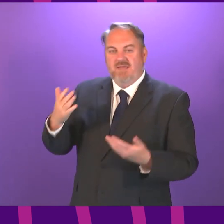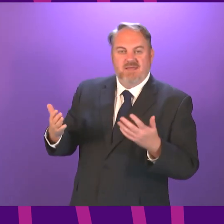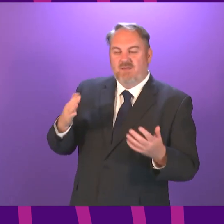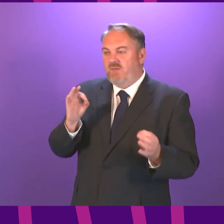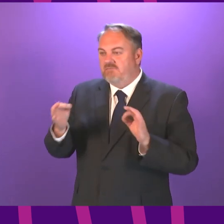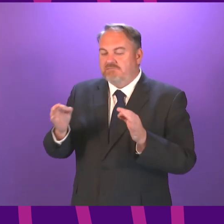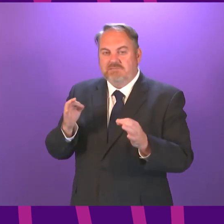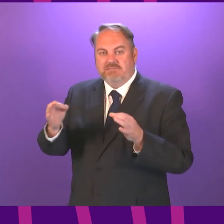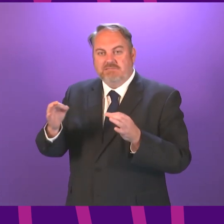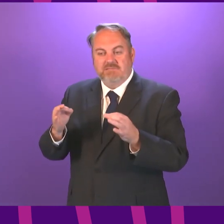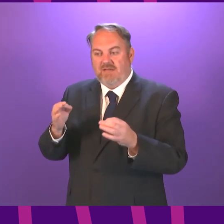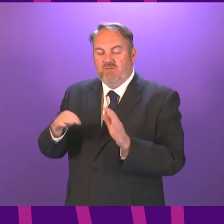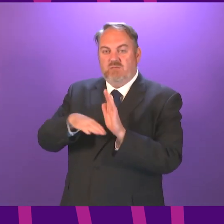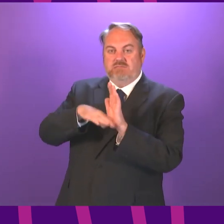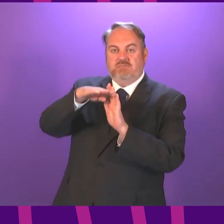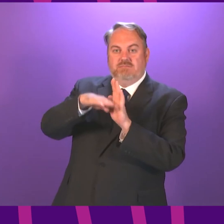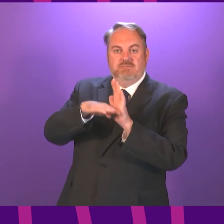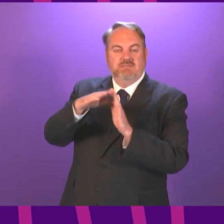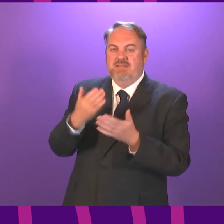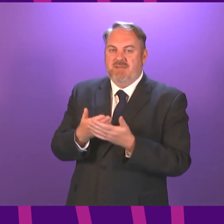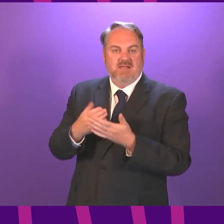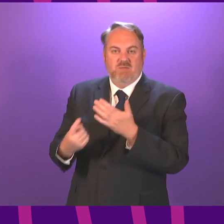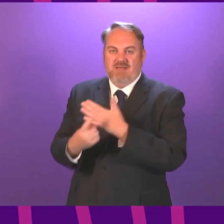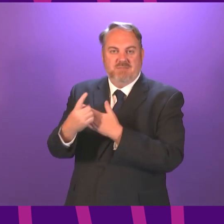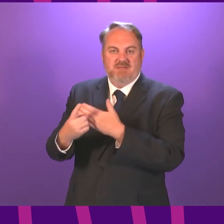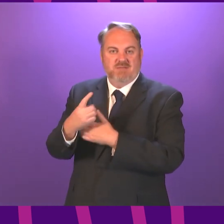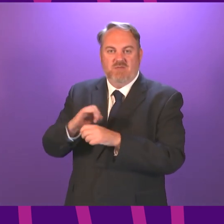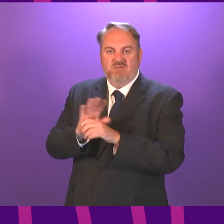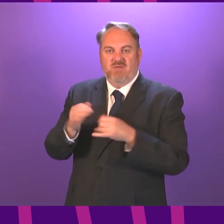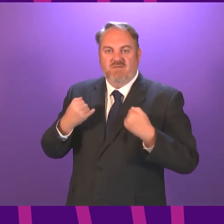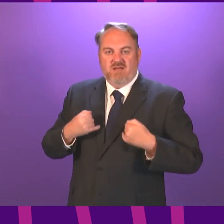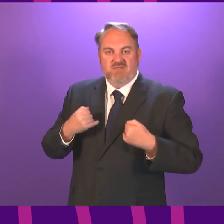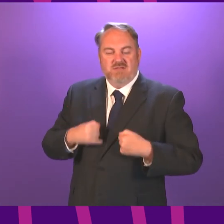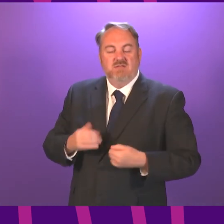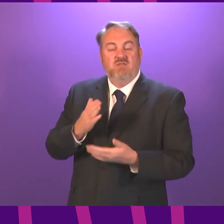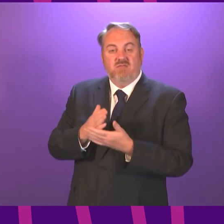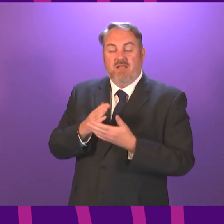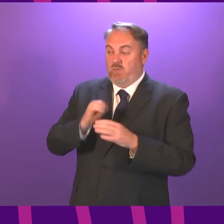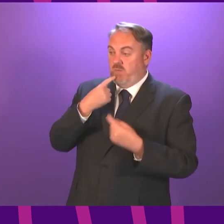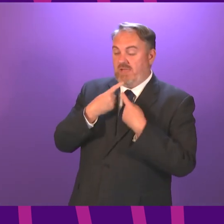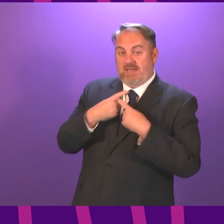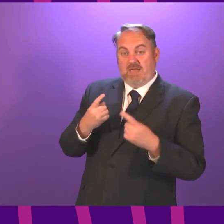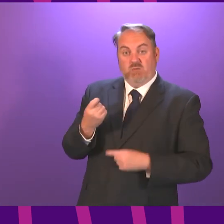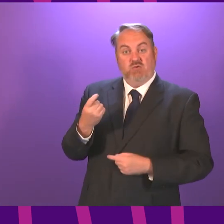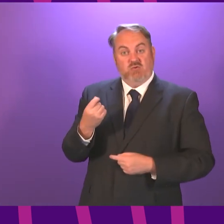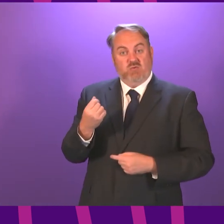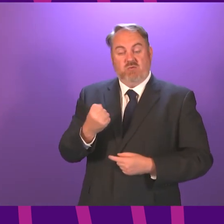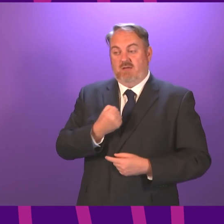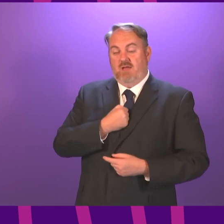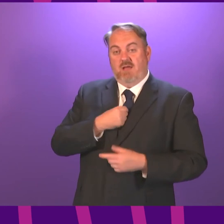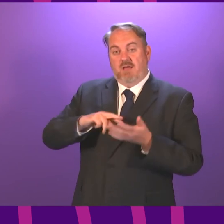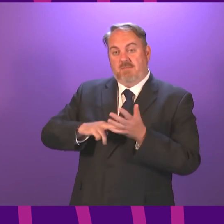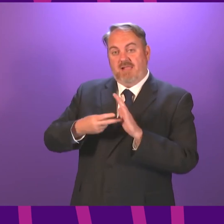on 21st of June I will set out for every area of the country what we expect the level of protection to be from